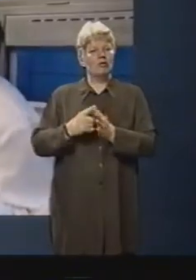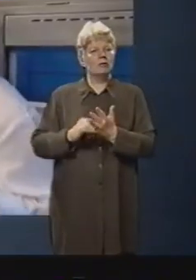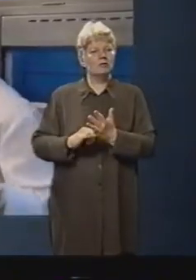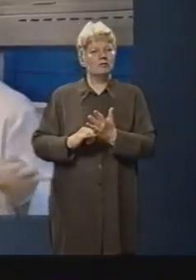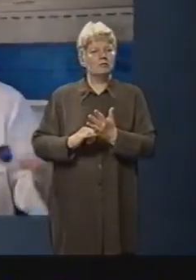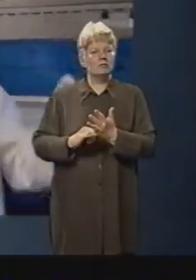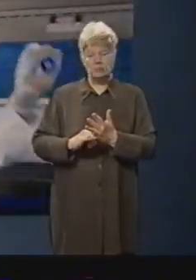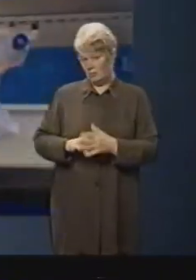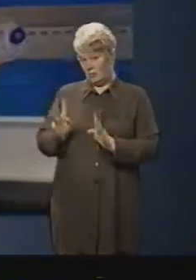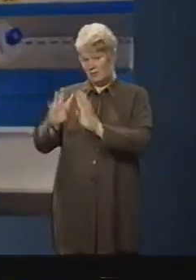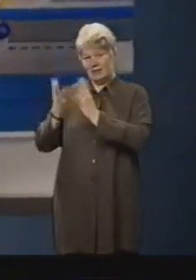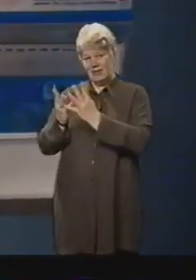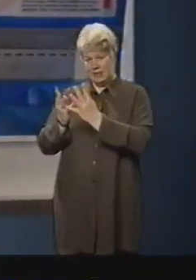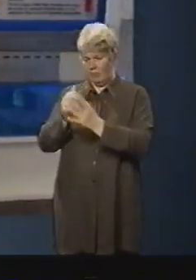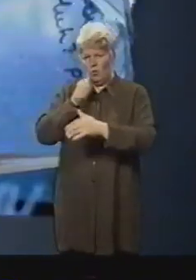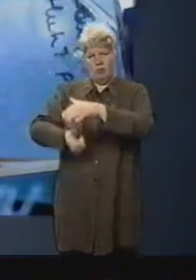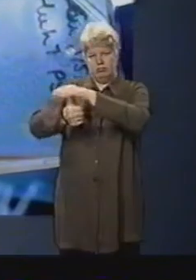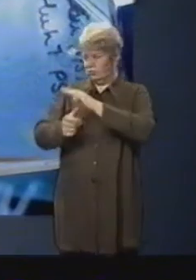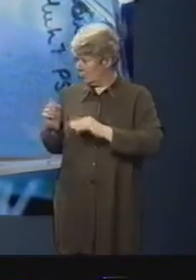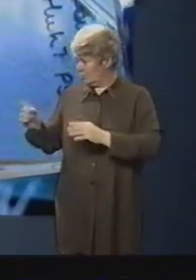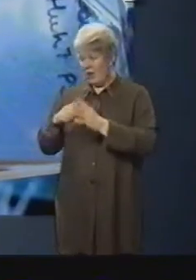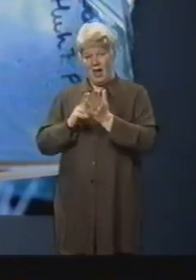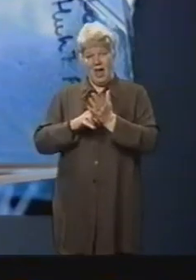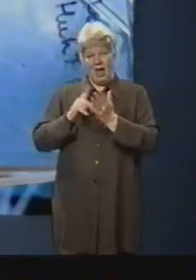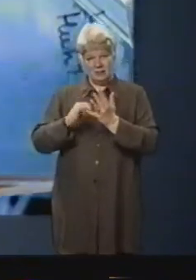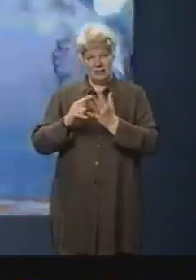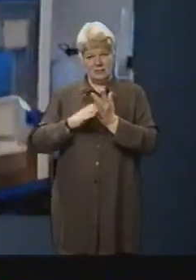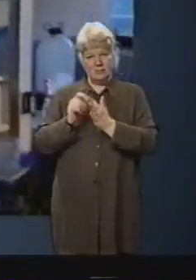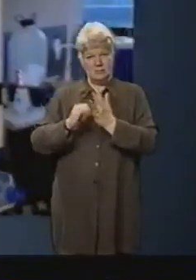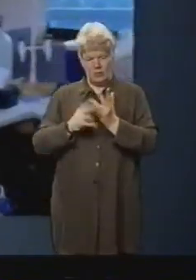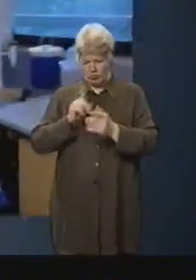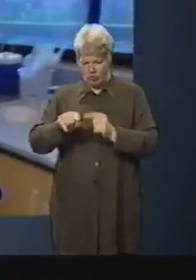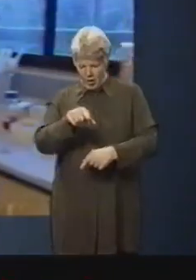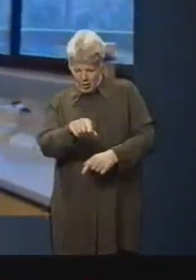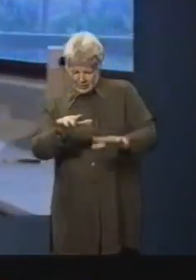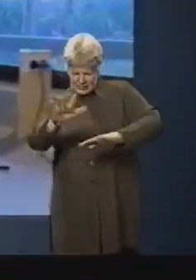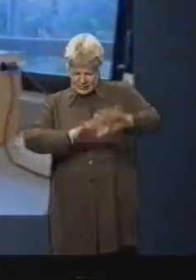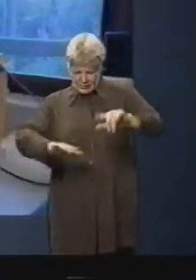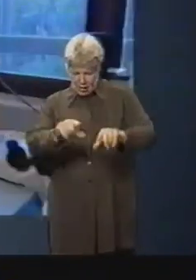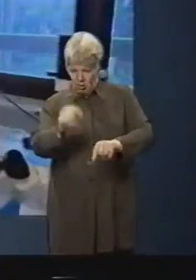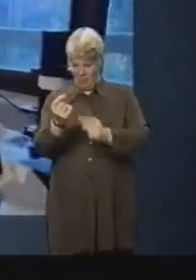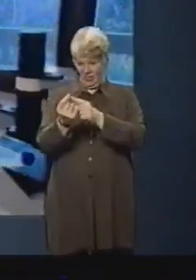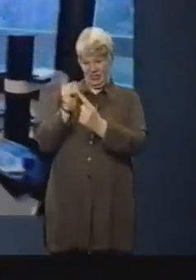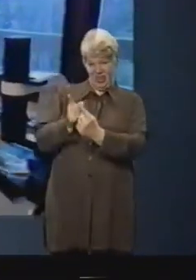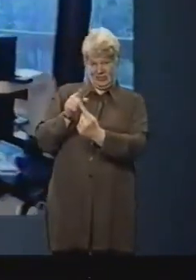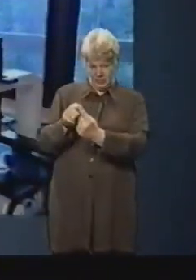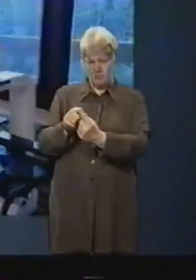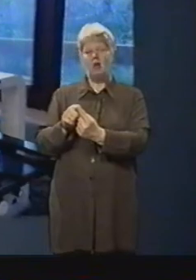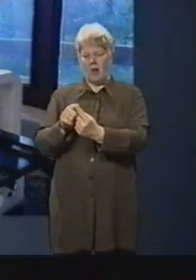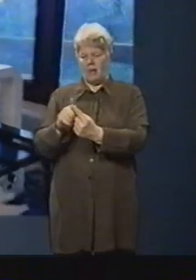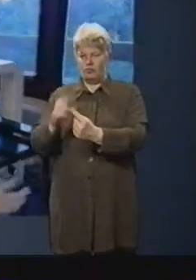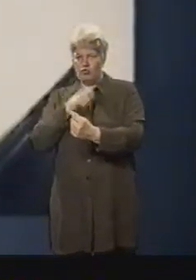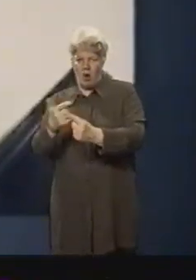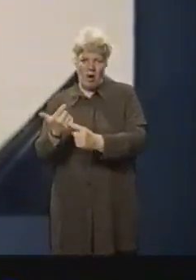The team, headed by Ann Simpson, have worked for six years to isolate the insulin gene and insert it into the liver cells grown in the lab.